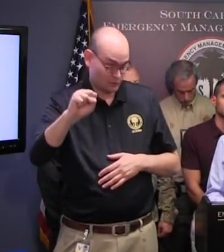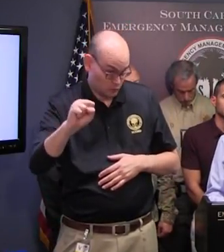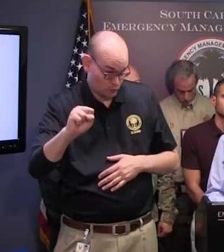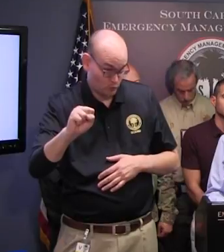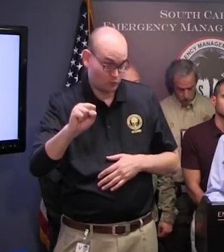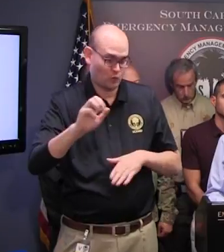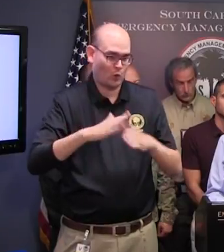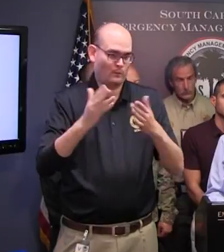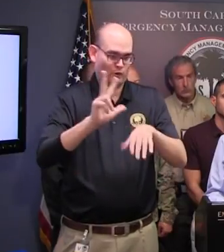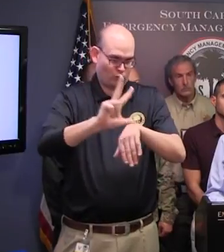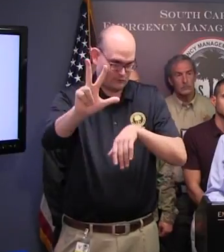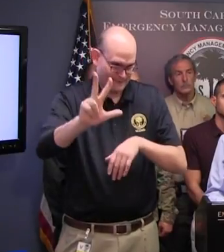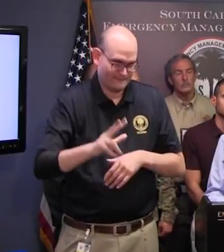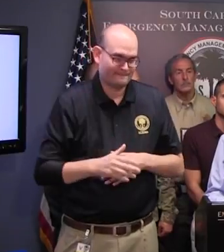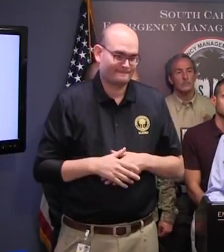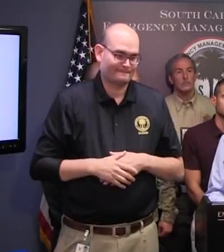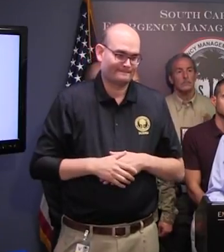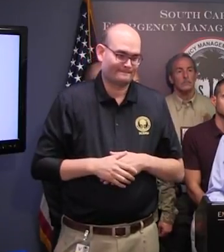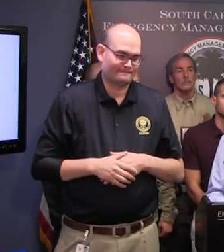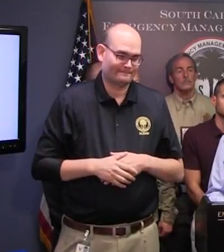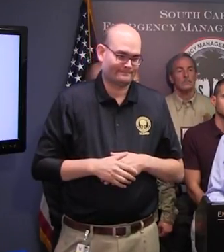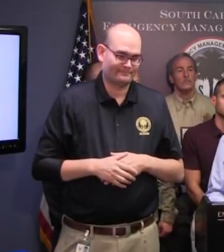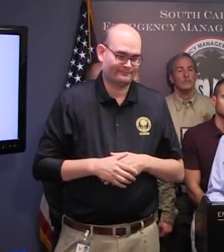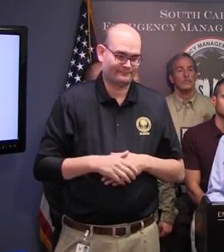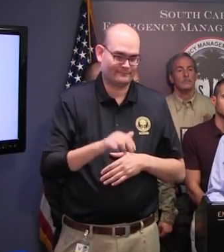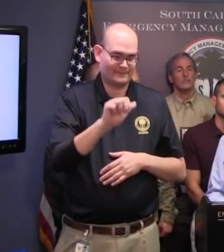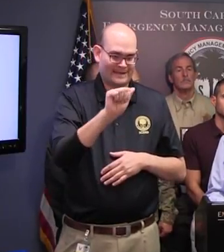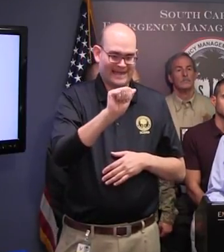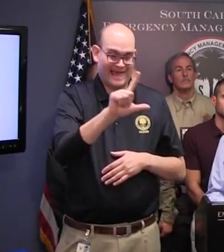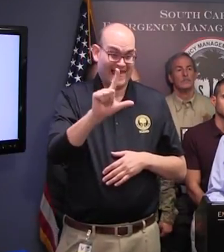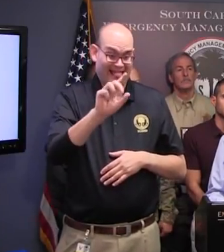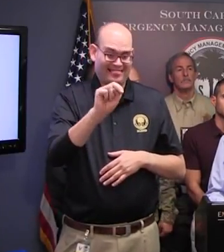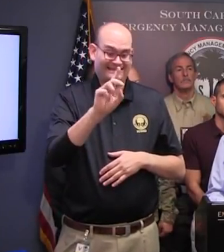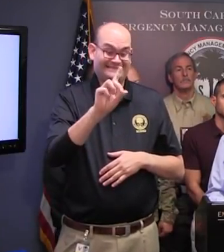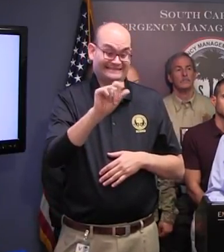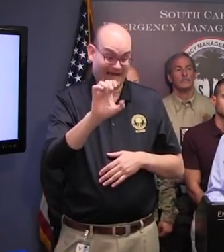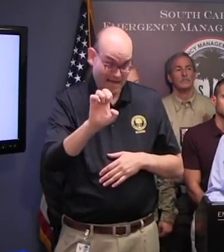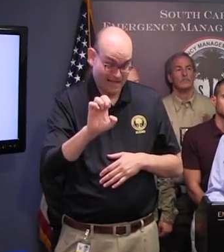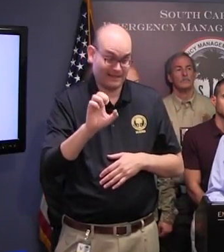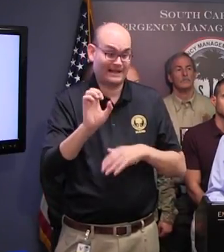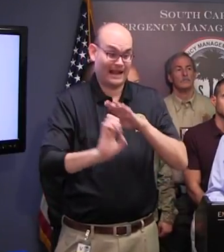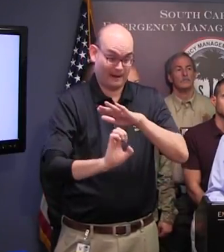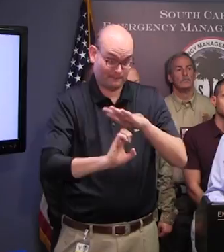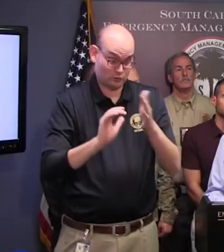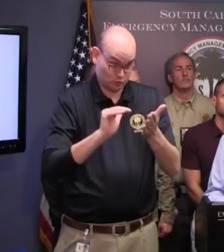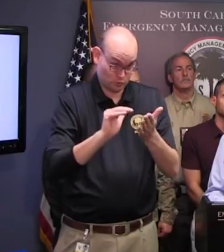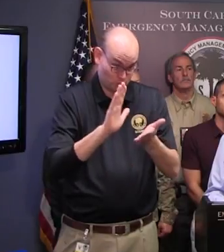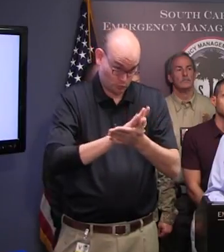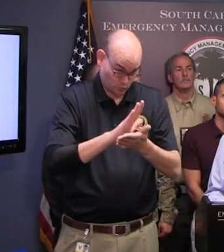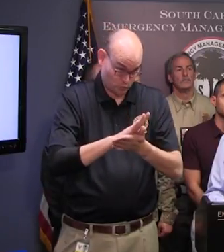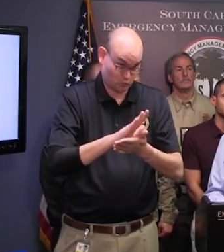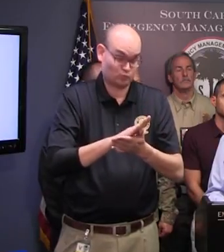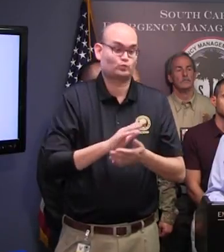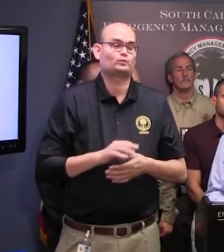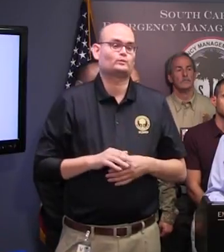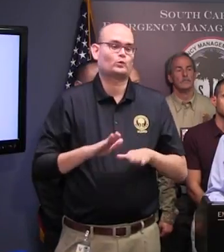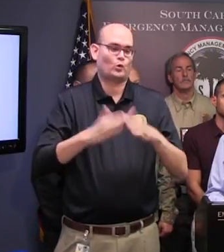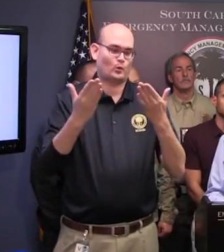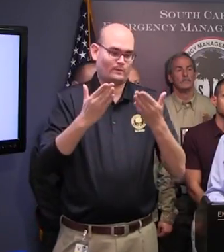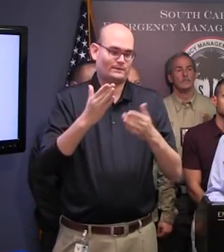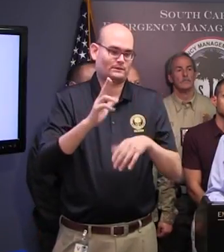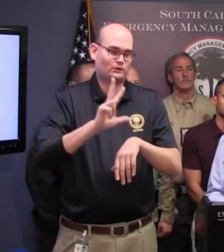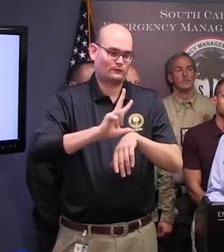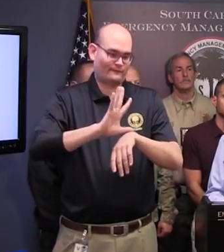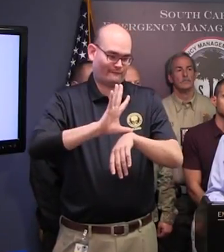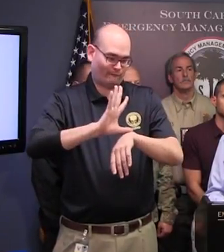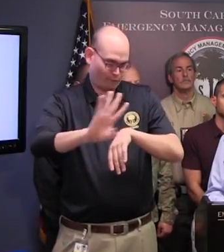open at 3 p.m. Allendale Elementary School in Allendale County is scheduled to open at